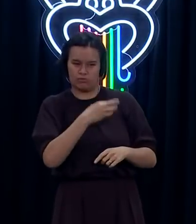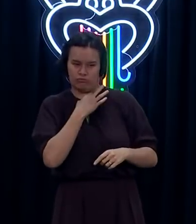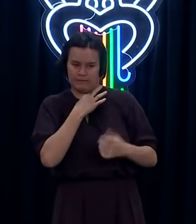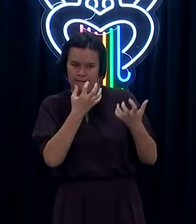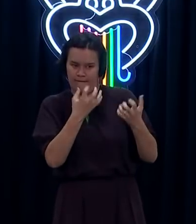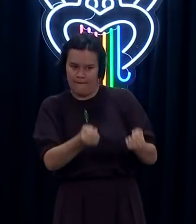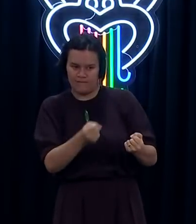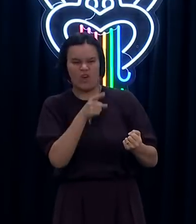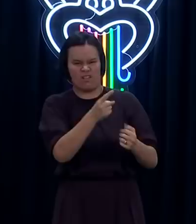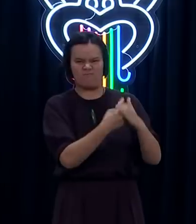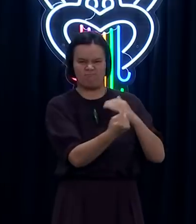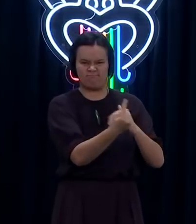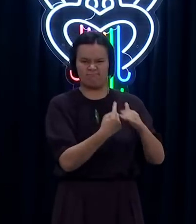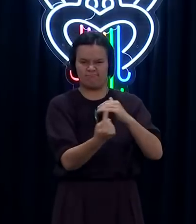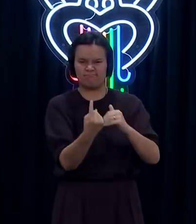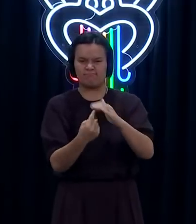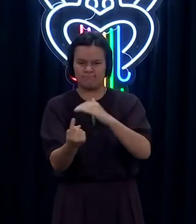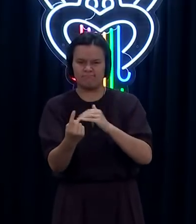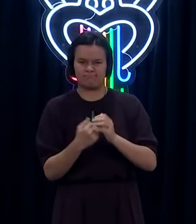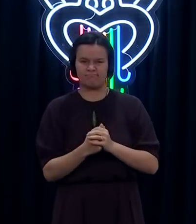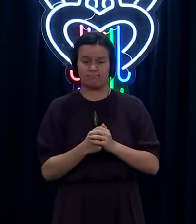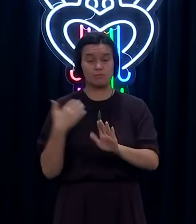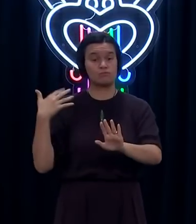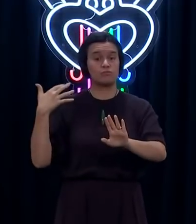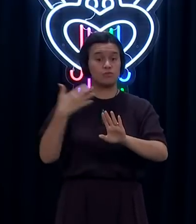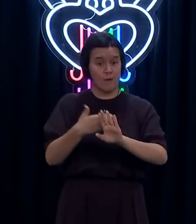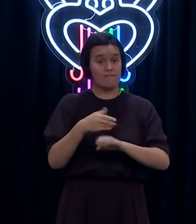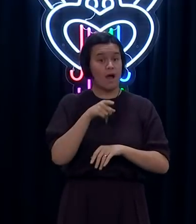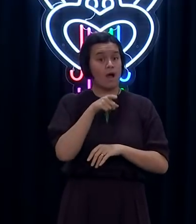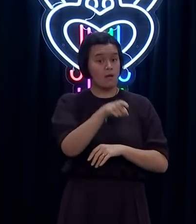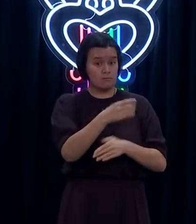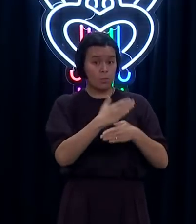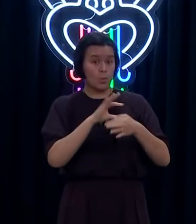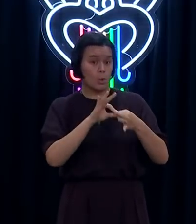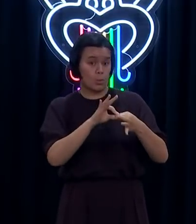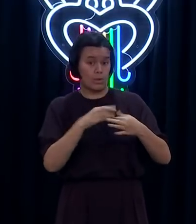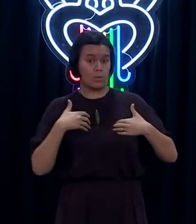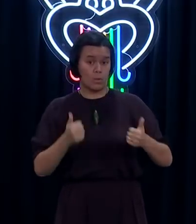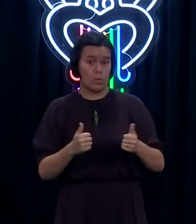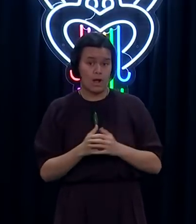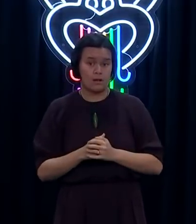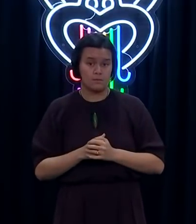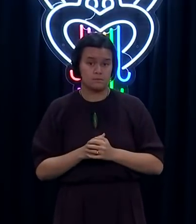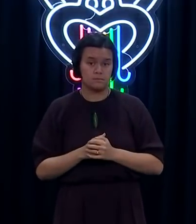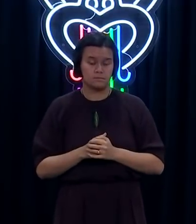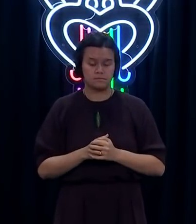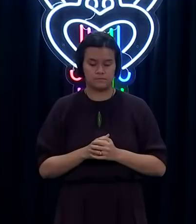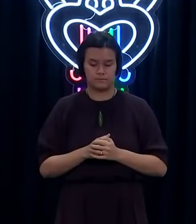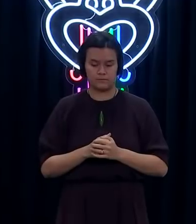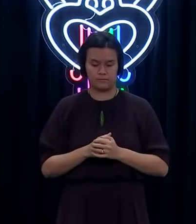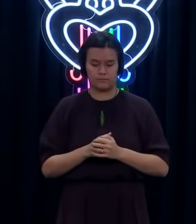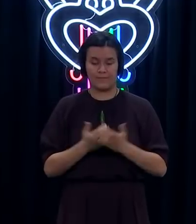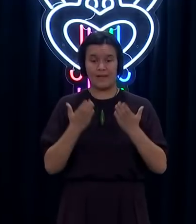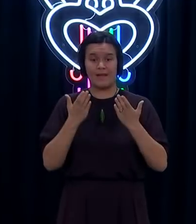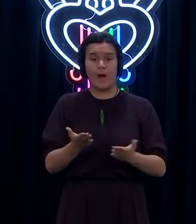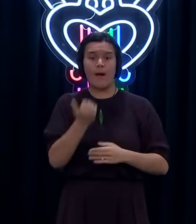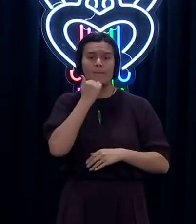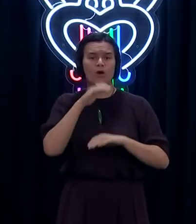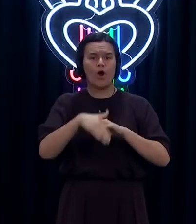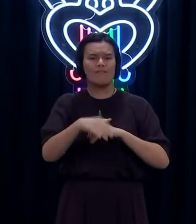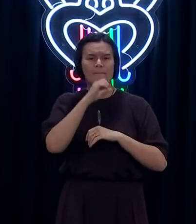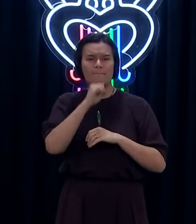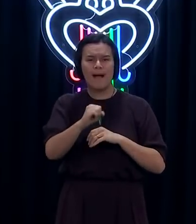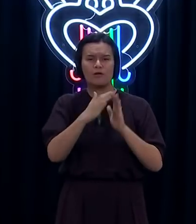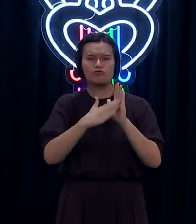contacts have been helpful and cooperative with our health authorities. Just an update on the truck driver that